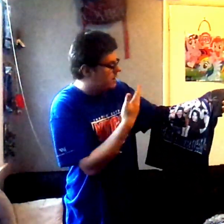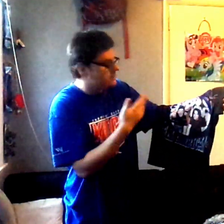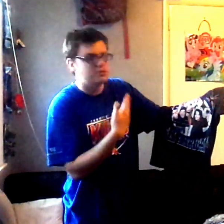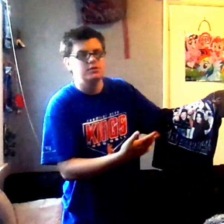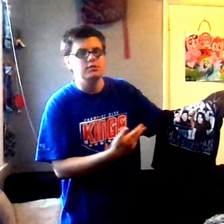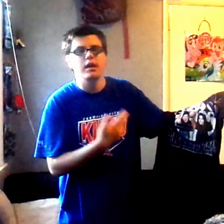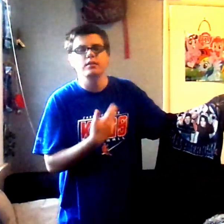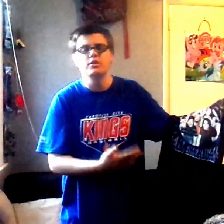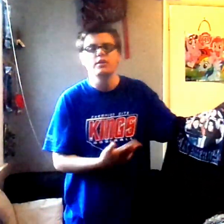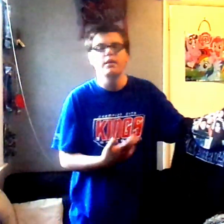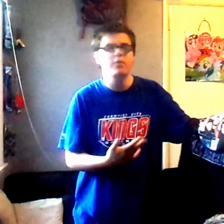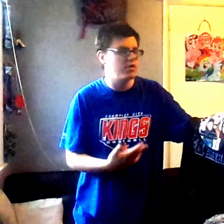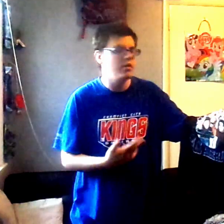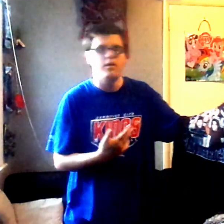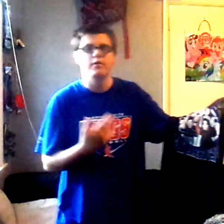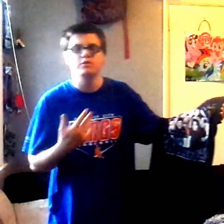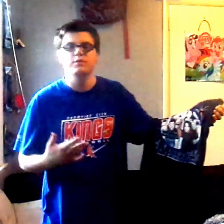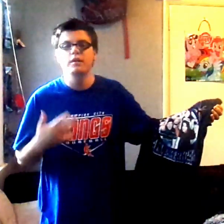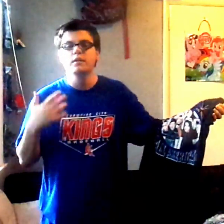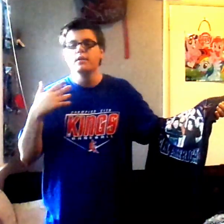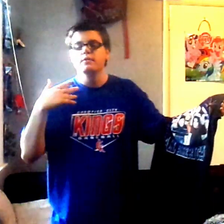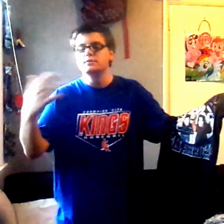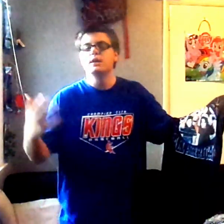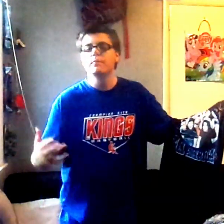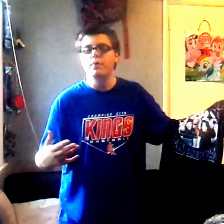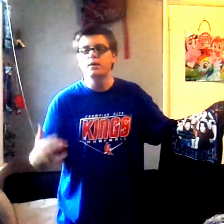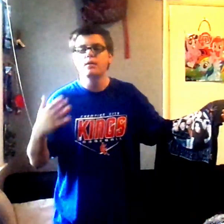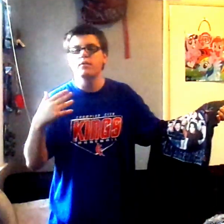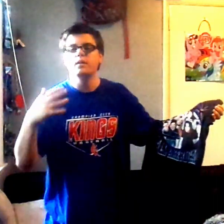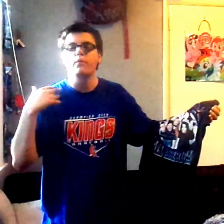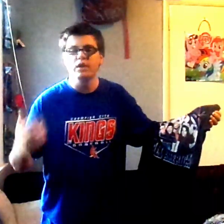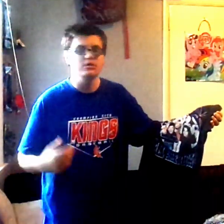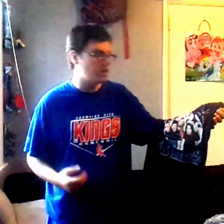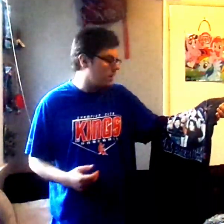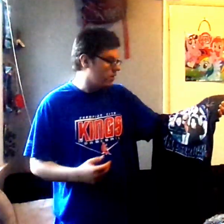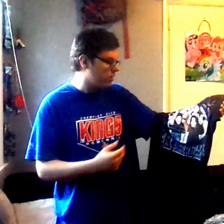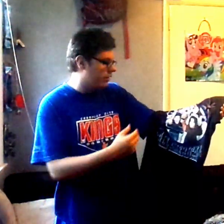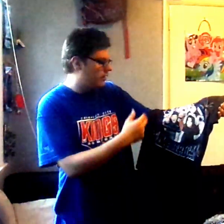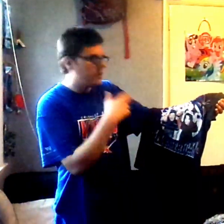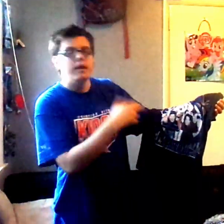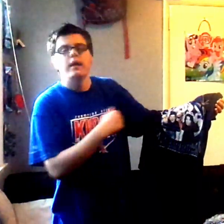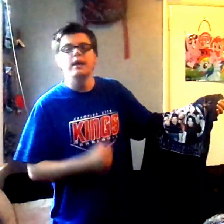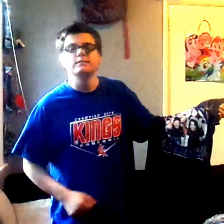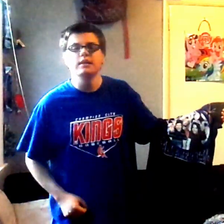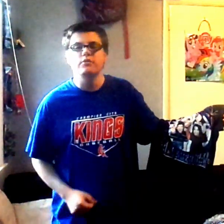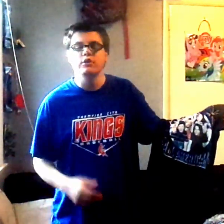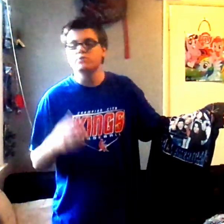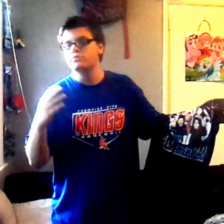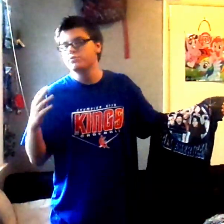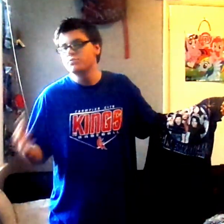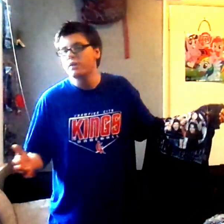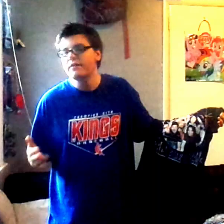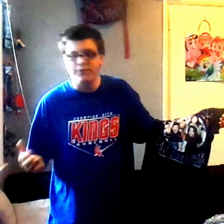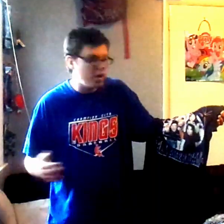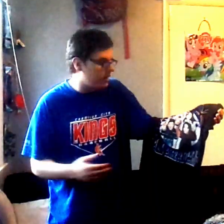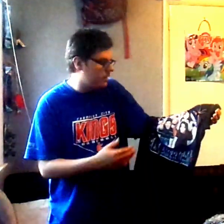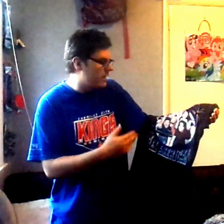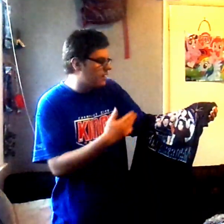has Nate and Jeanette McCarty on it, which played Sam Puckett on the original iCarly. It has Nathan Cress, which played Friday. It has,